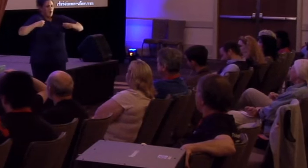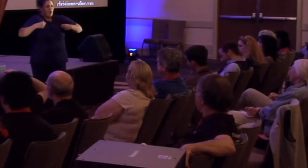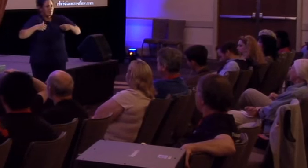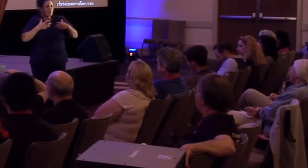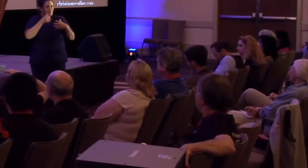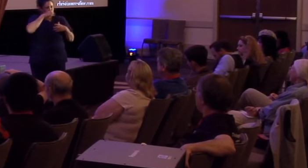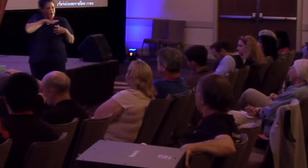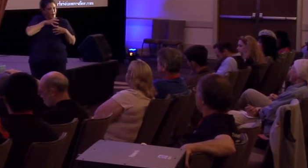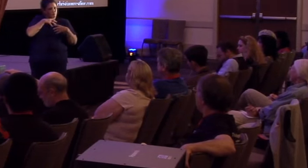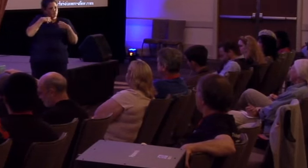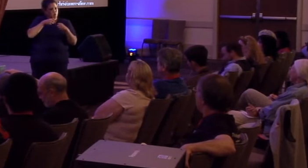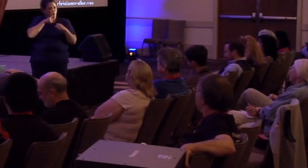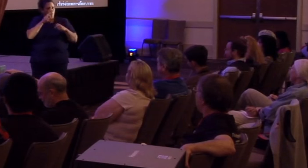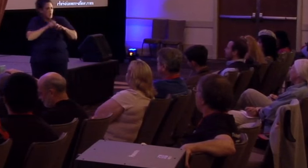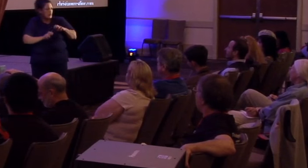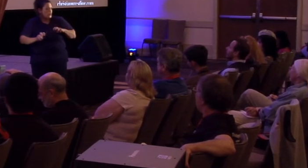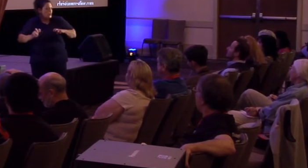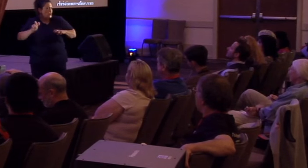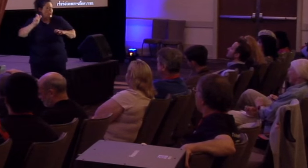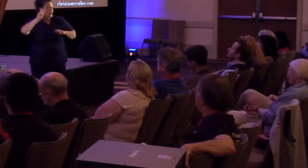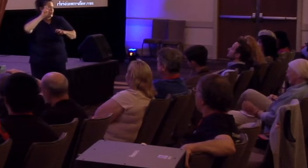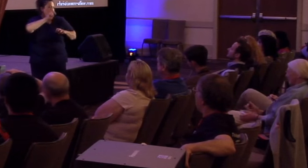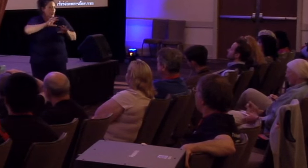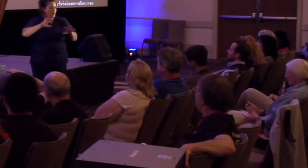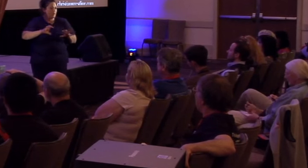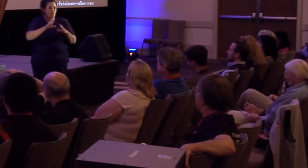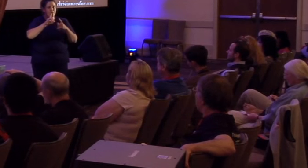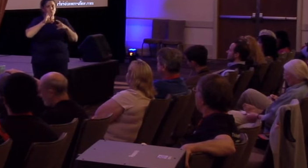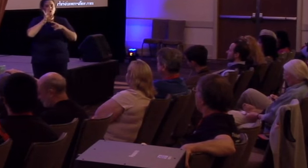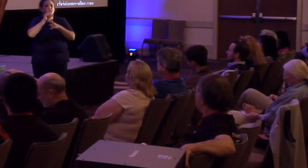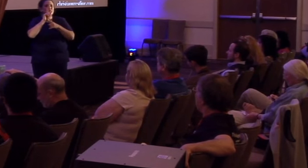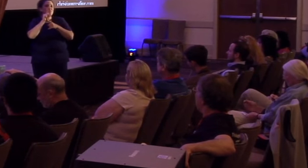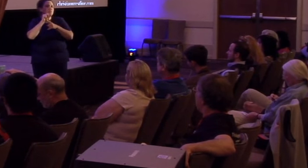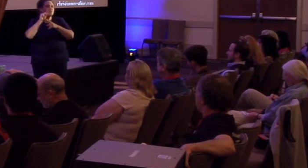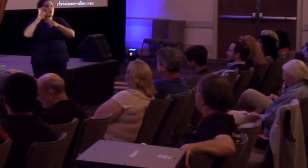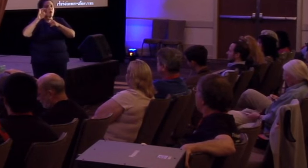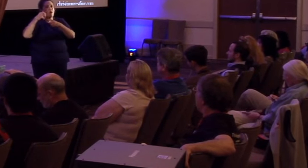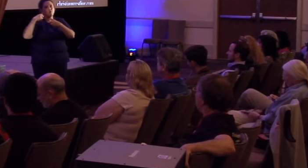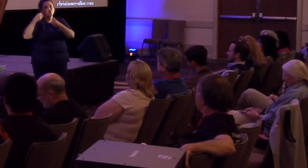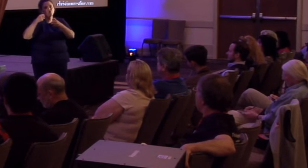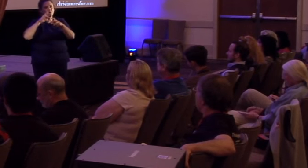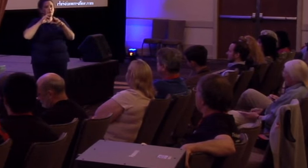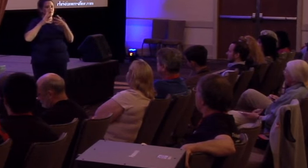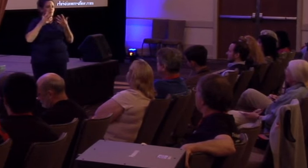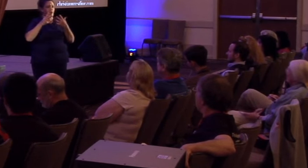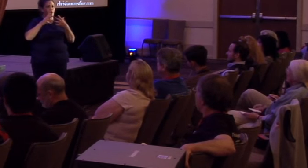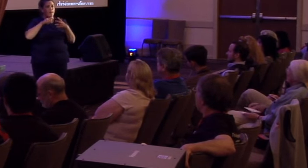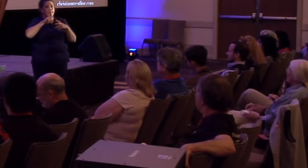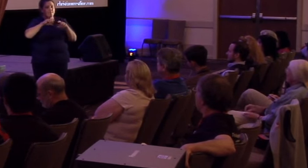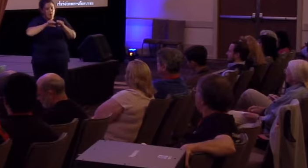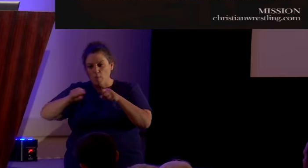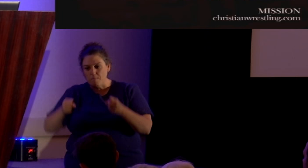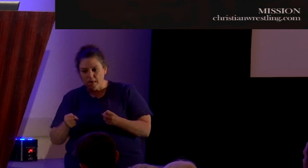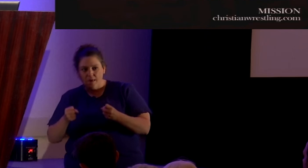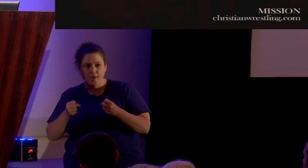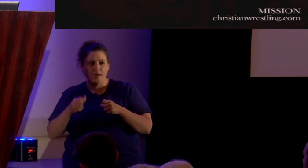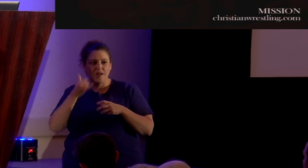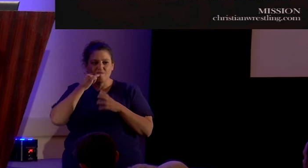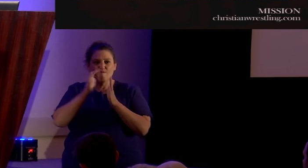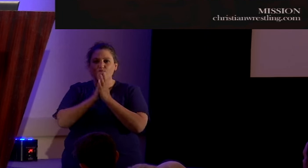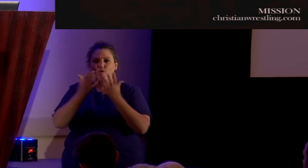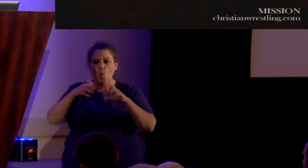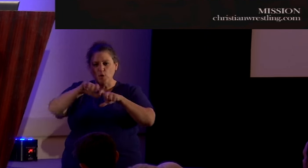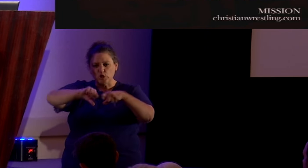guys would go all around. They'd tour the country and they did feats of quote unquote strength. They'd bend the metal bar and they'd tear the phone books in half.